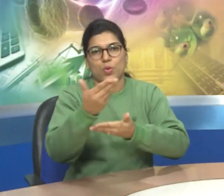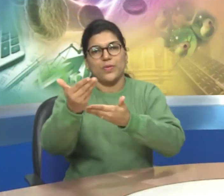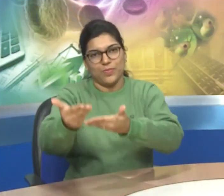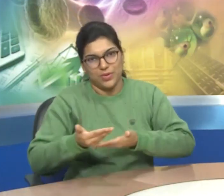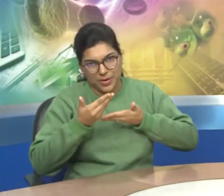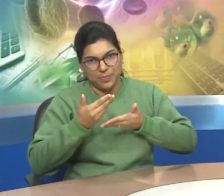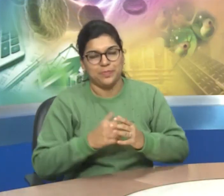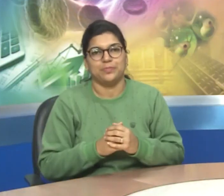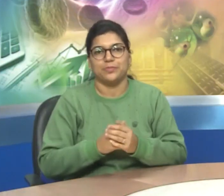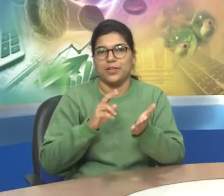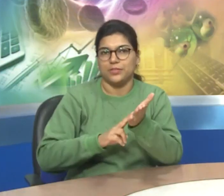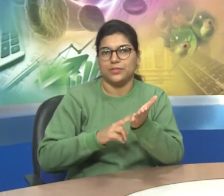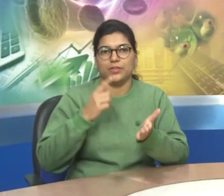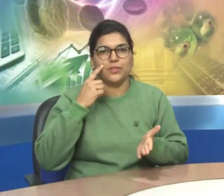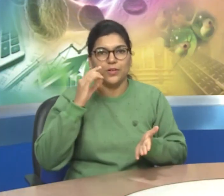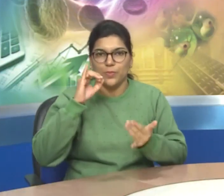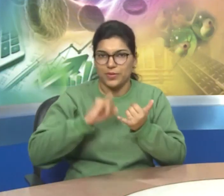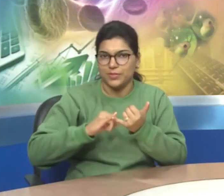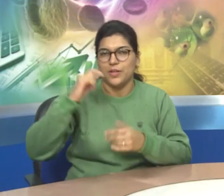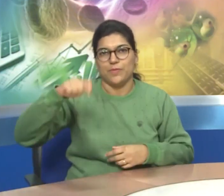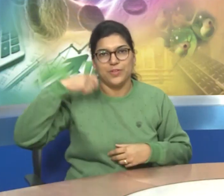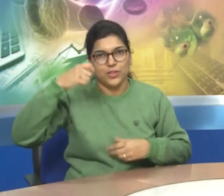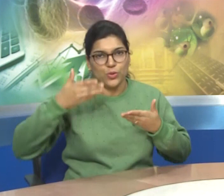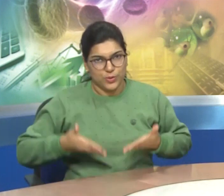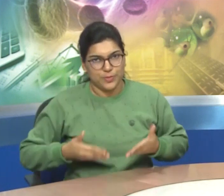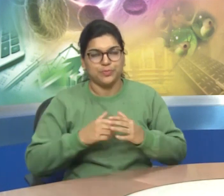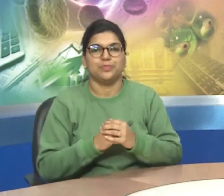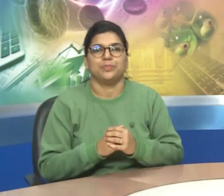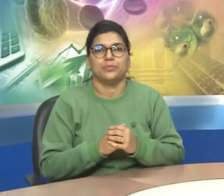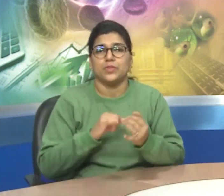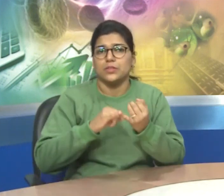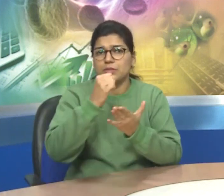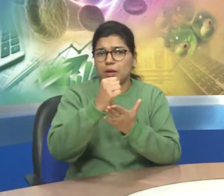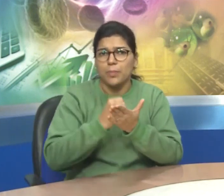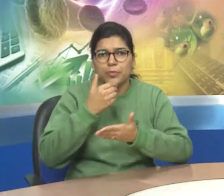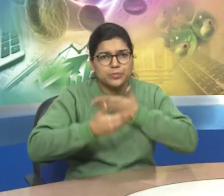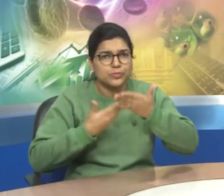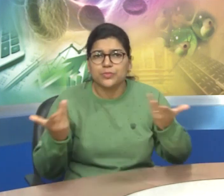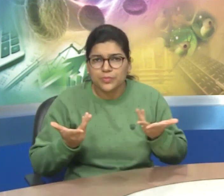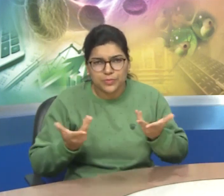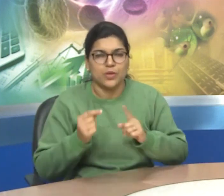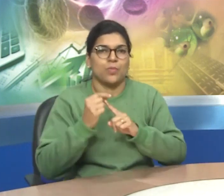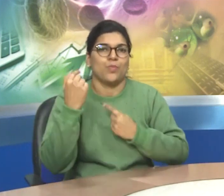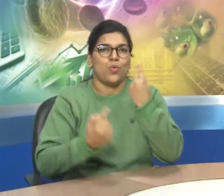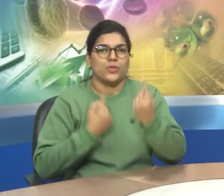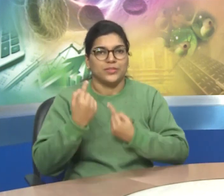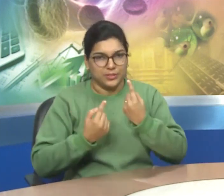welcome you all in this educational video of NIOS we are doing subject